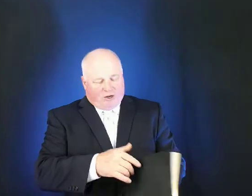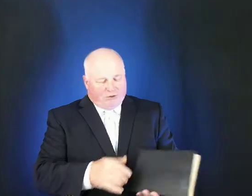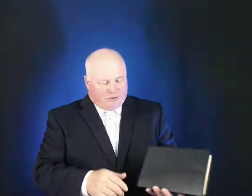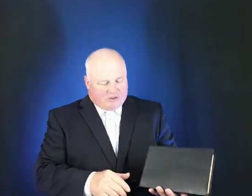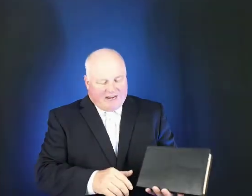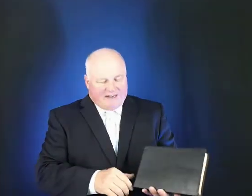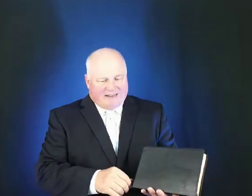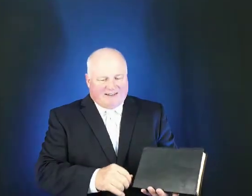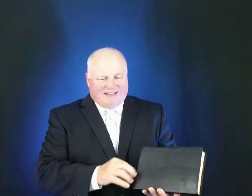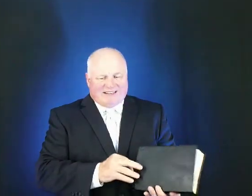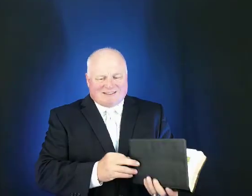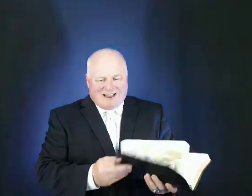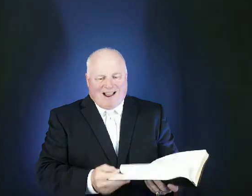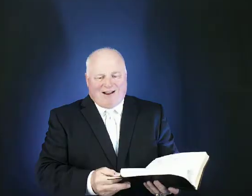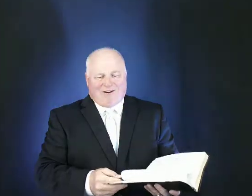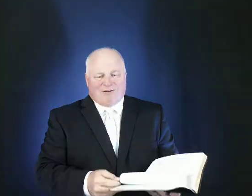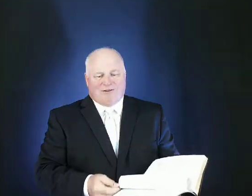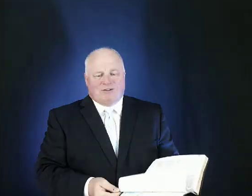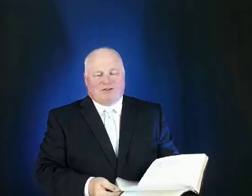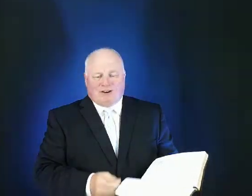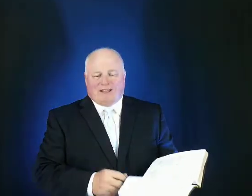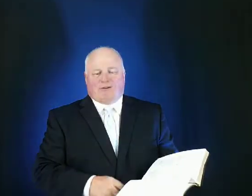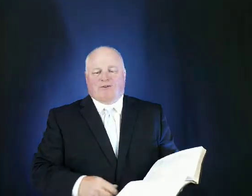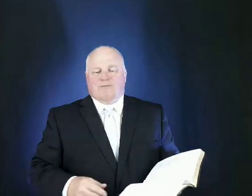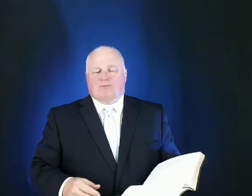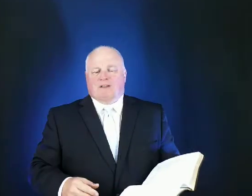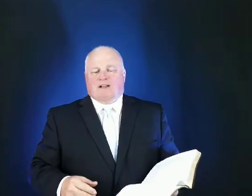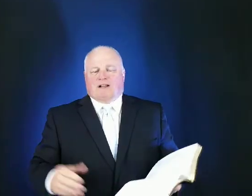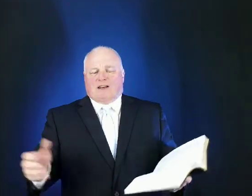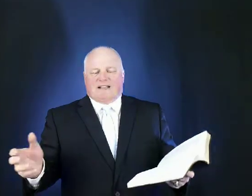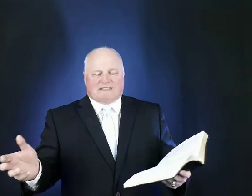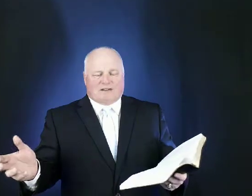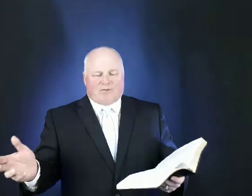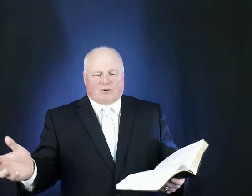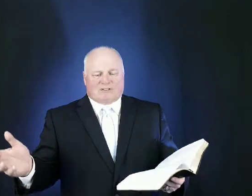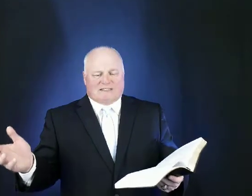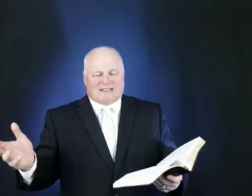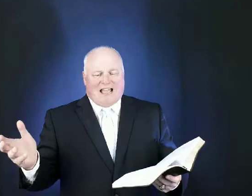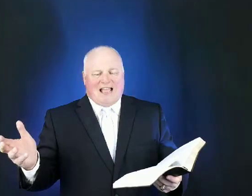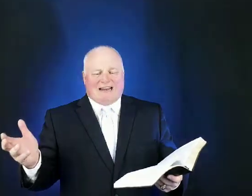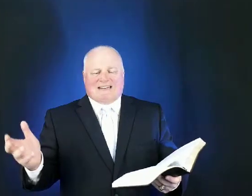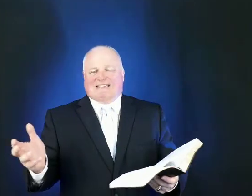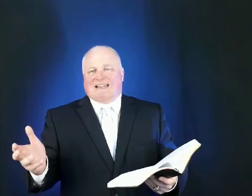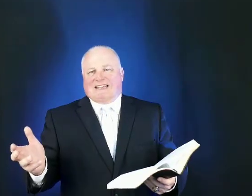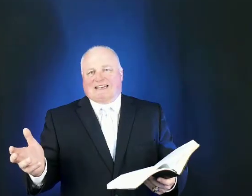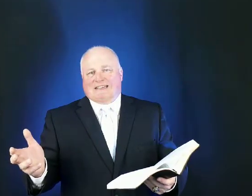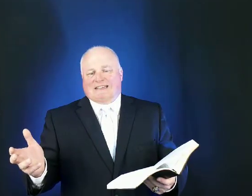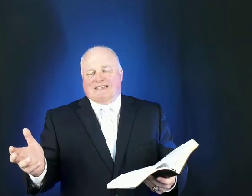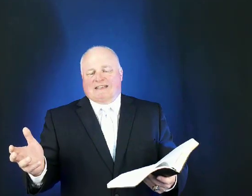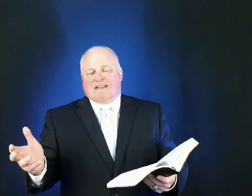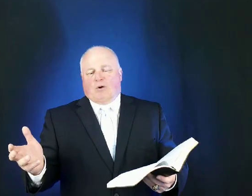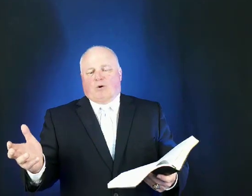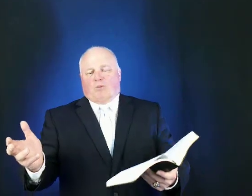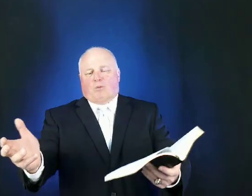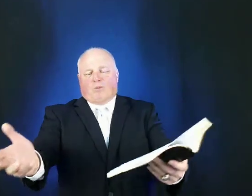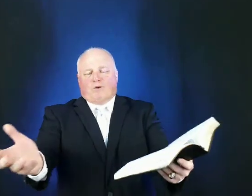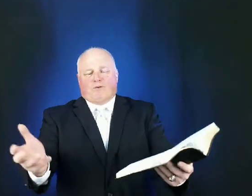understanding the entire letter a glance at verses 9 and 10 well we're